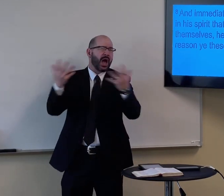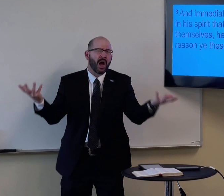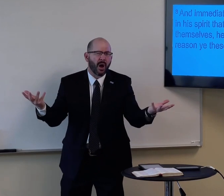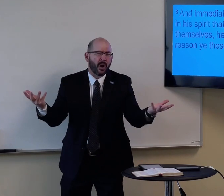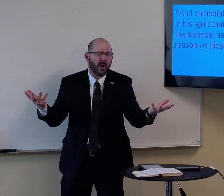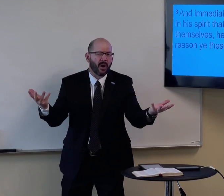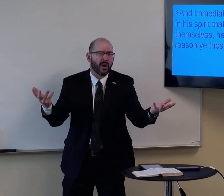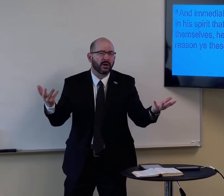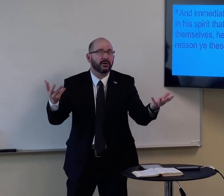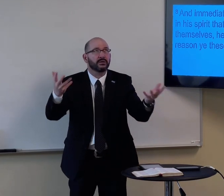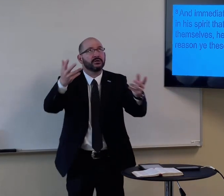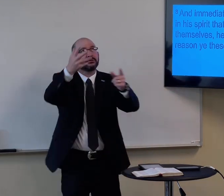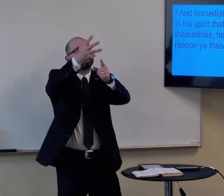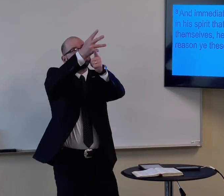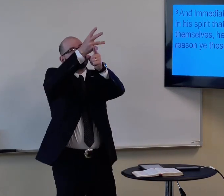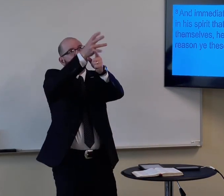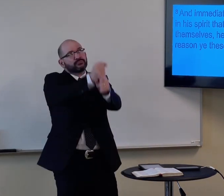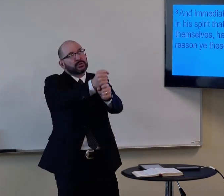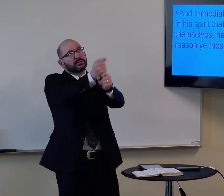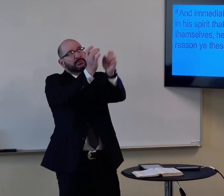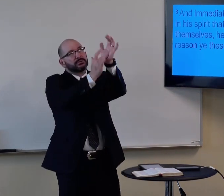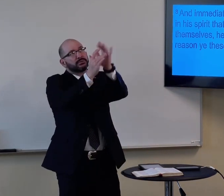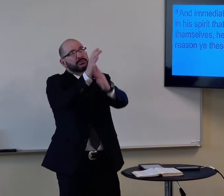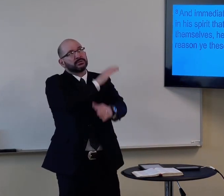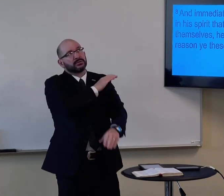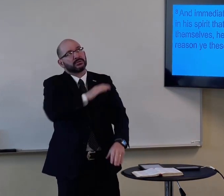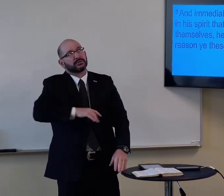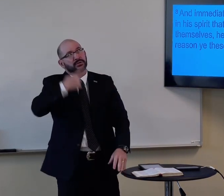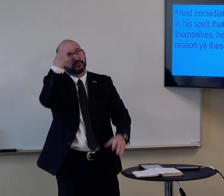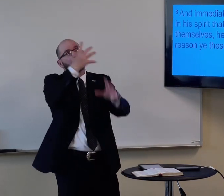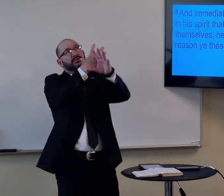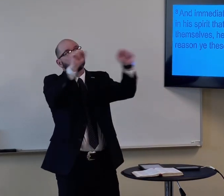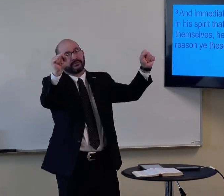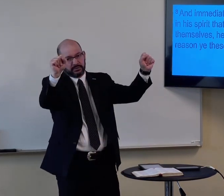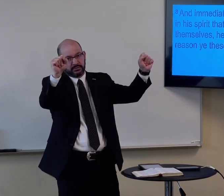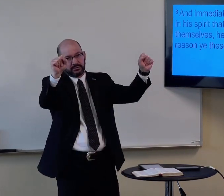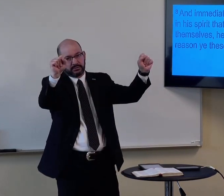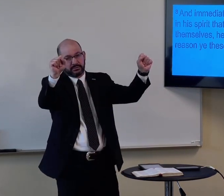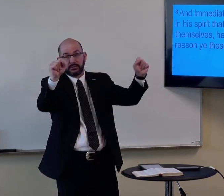for salvation, and that is trust in Jesus Christ for salvation.